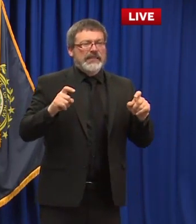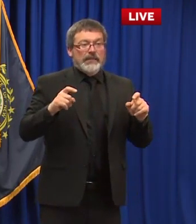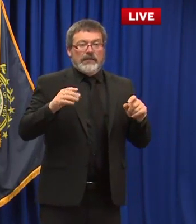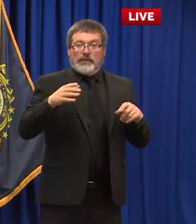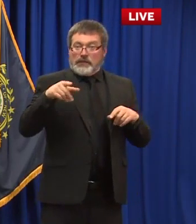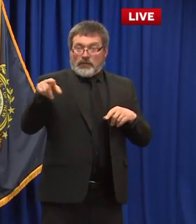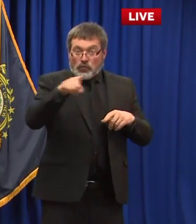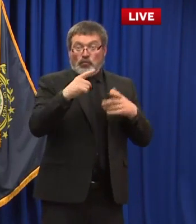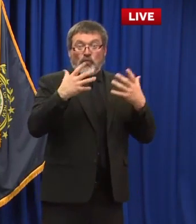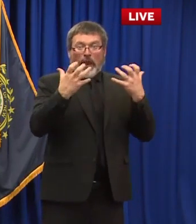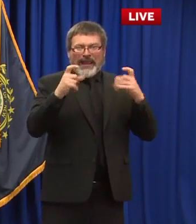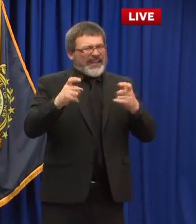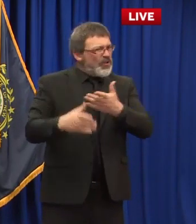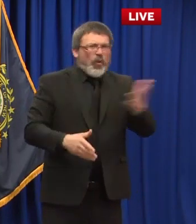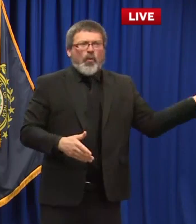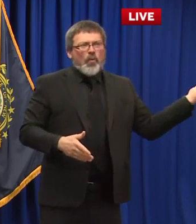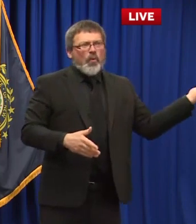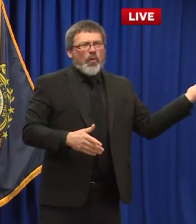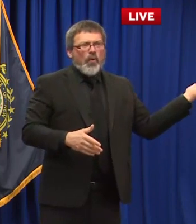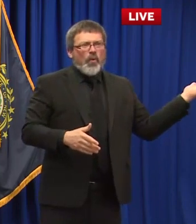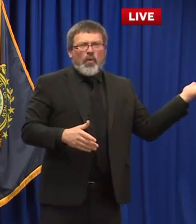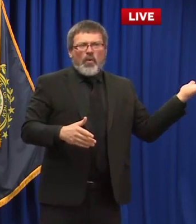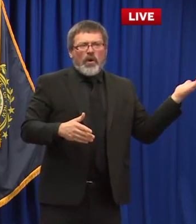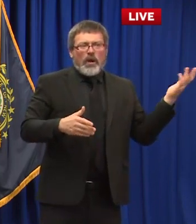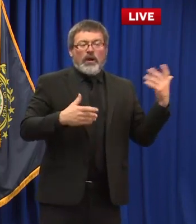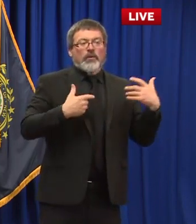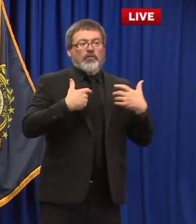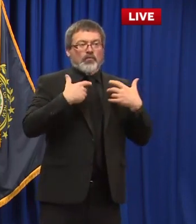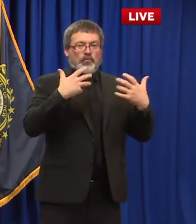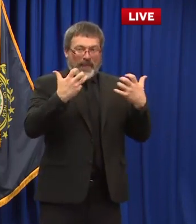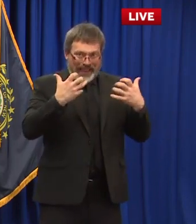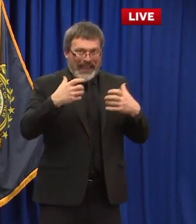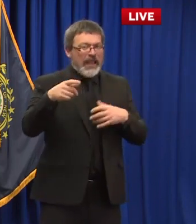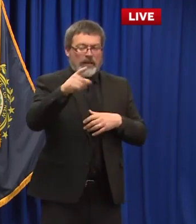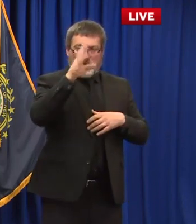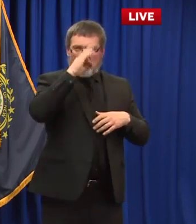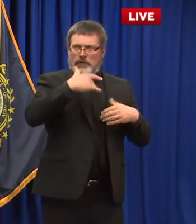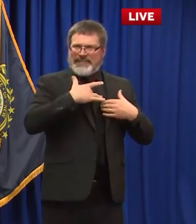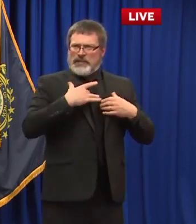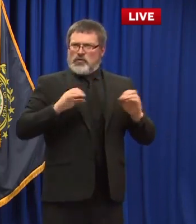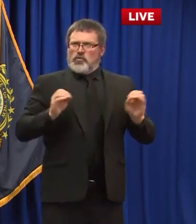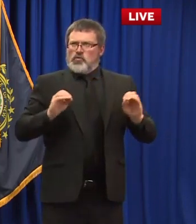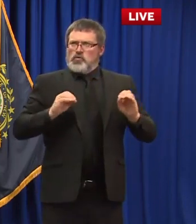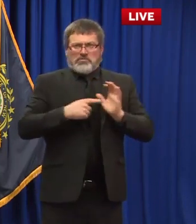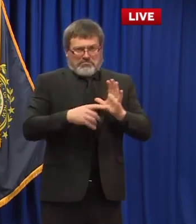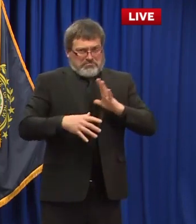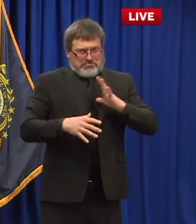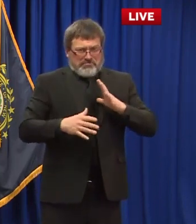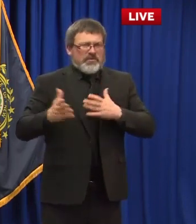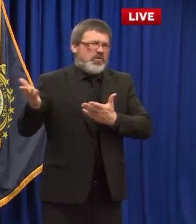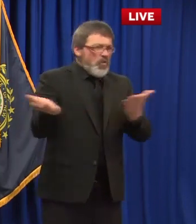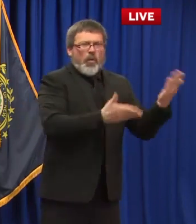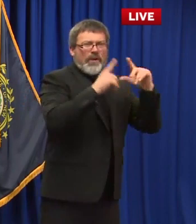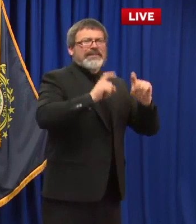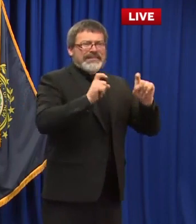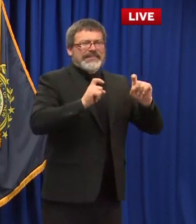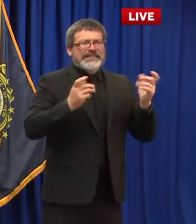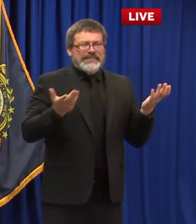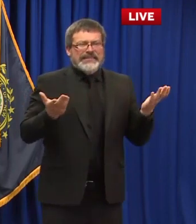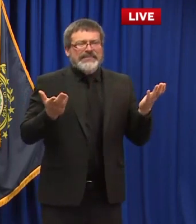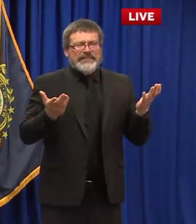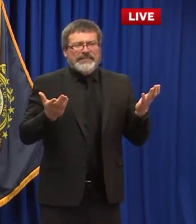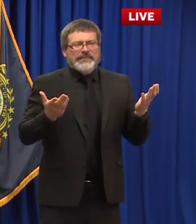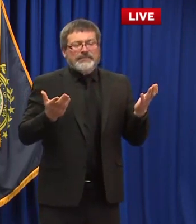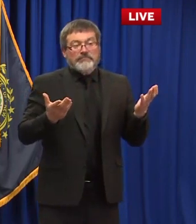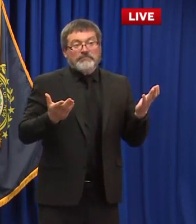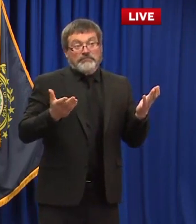asymptomatic we want you to go out and get those tests and know what's going on for your safety and the safety of the community and and those folks around you so it's